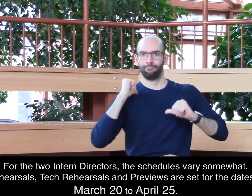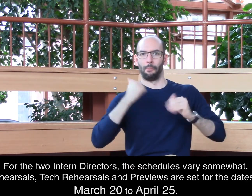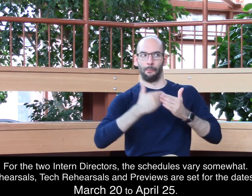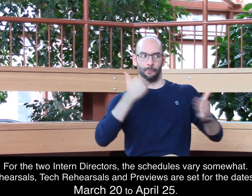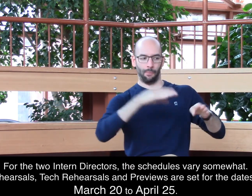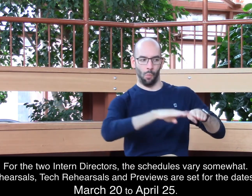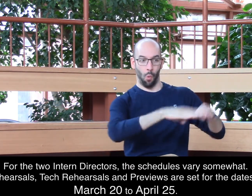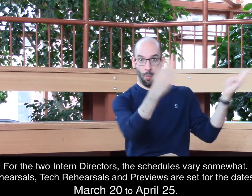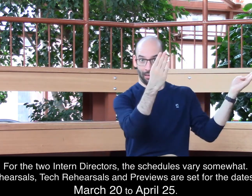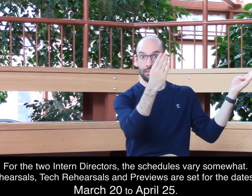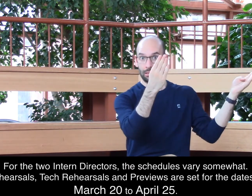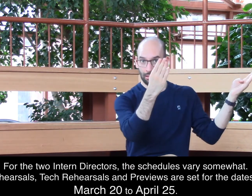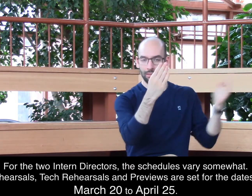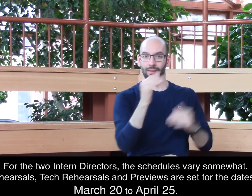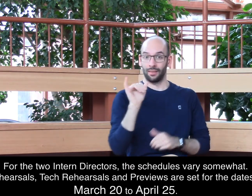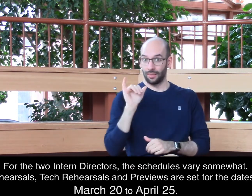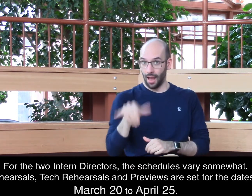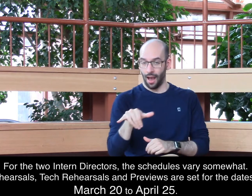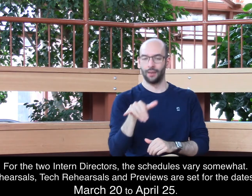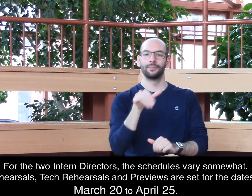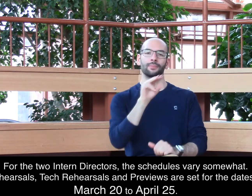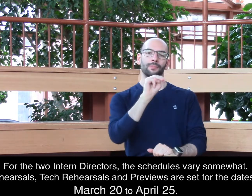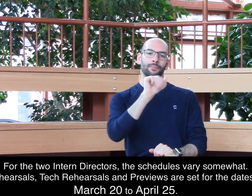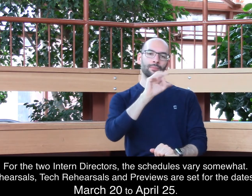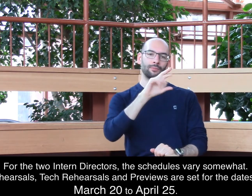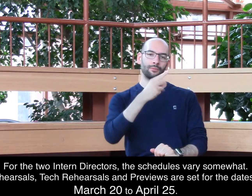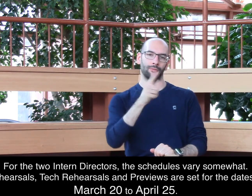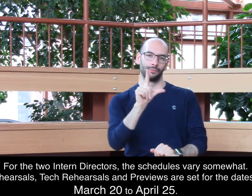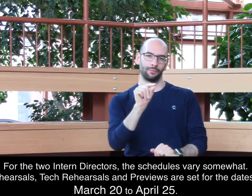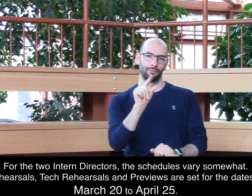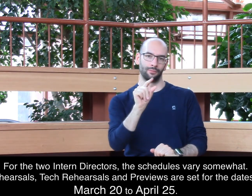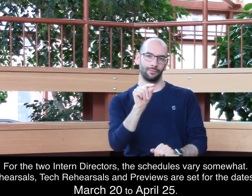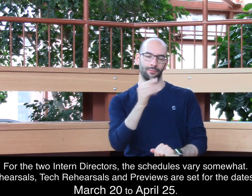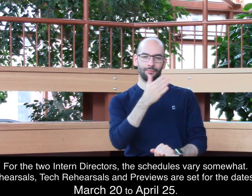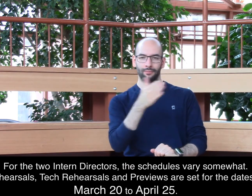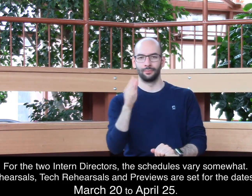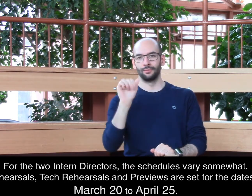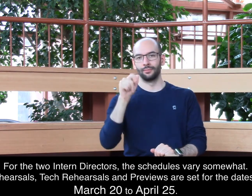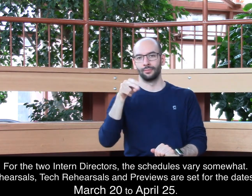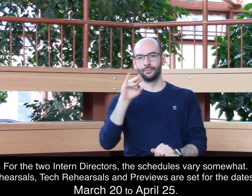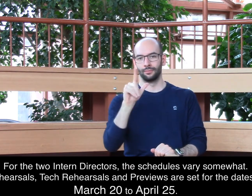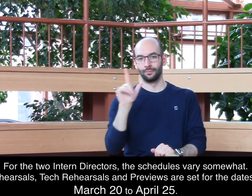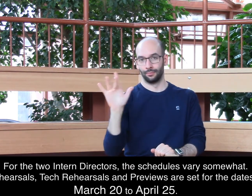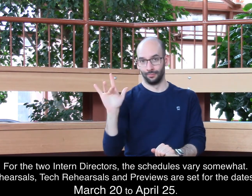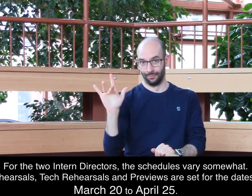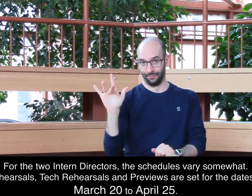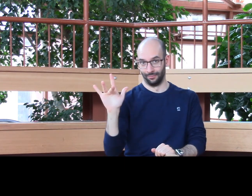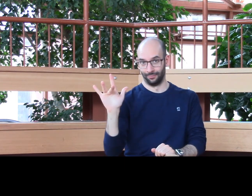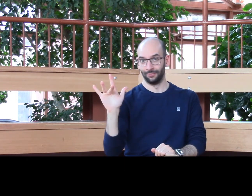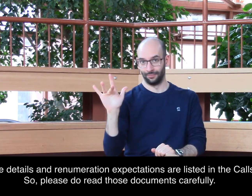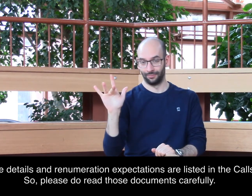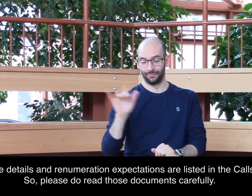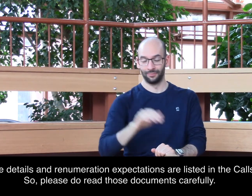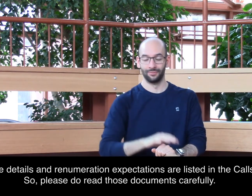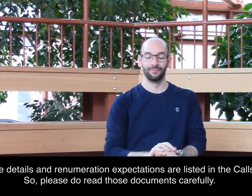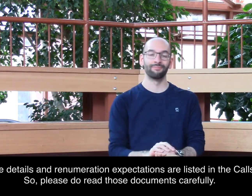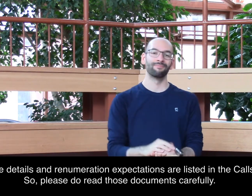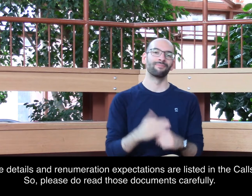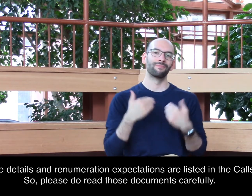March 20th to April 25th. More details and